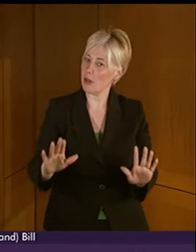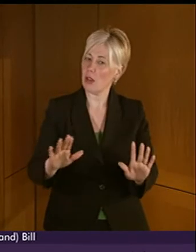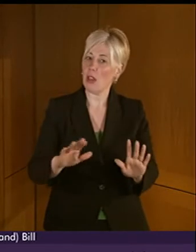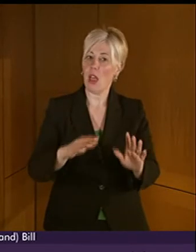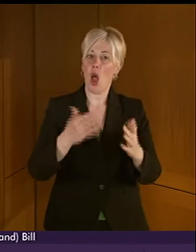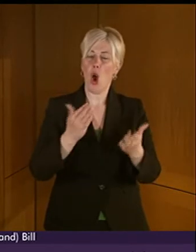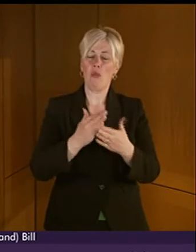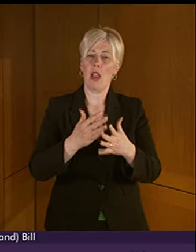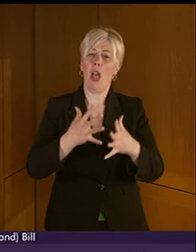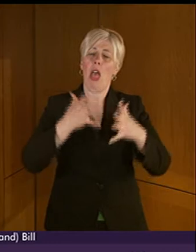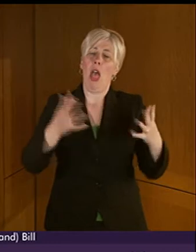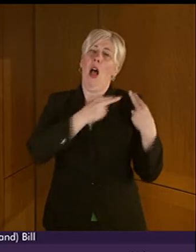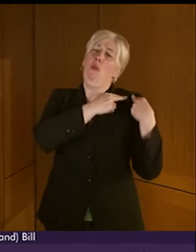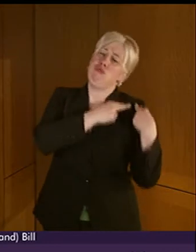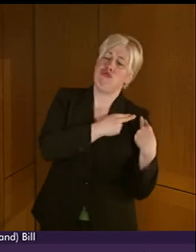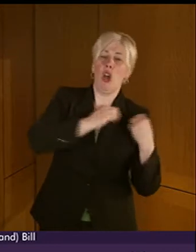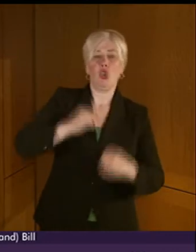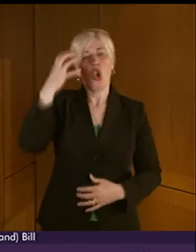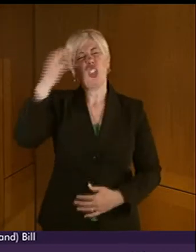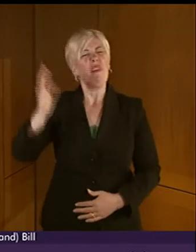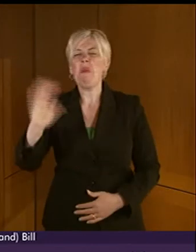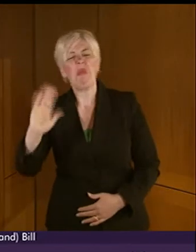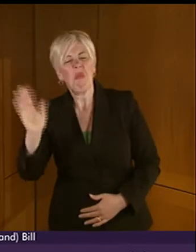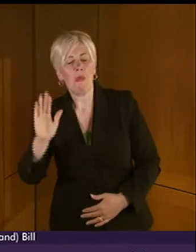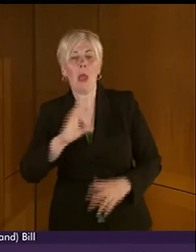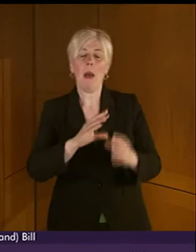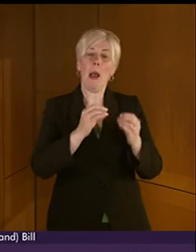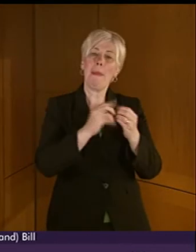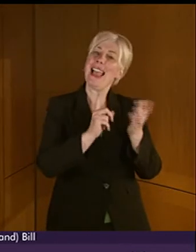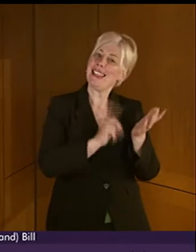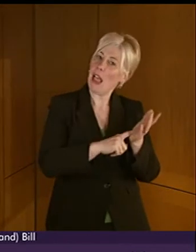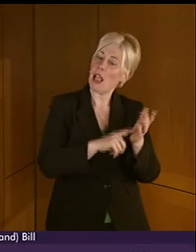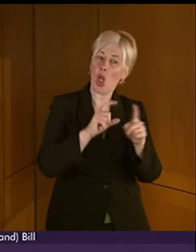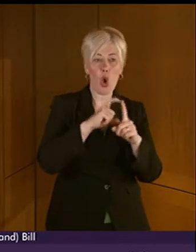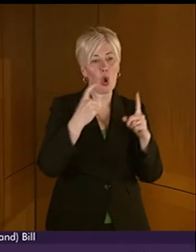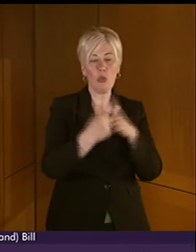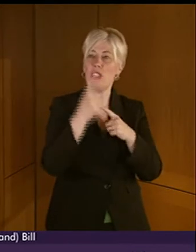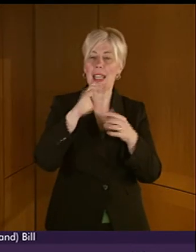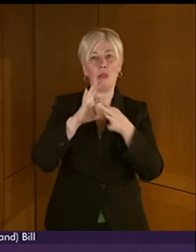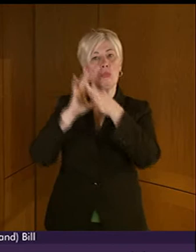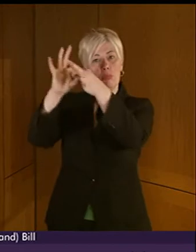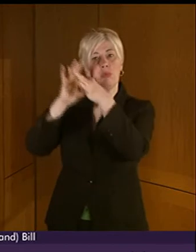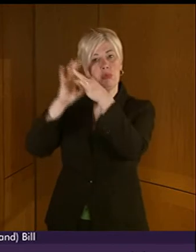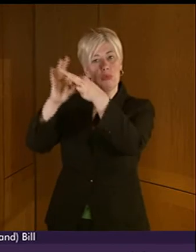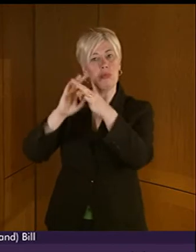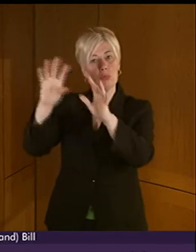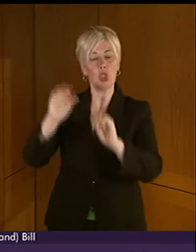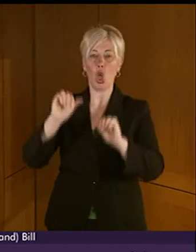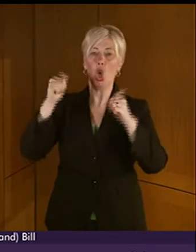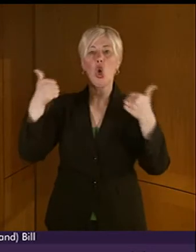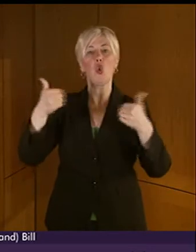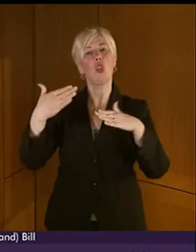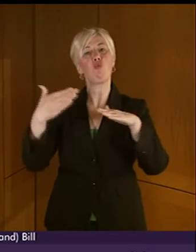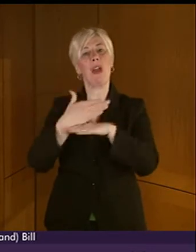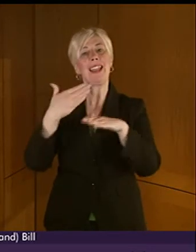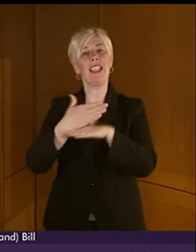excessive burden on the Scottish Government, but would allow the BSL and hearing impaired community to work with them to establish and maintain good practice for authorities